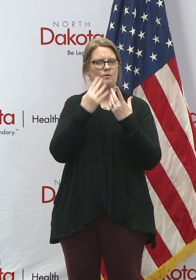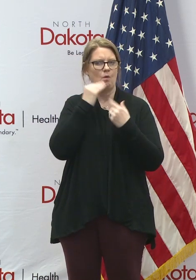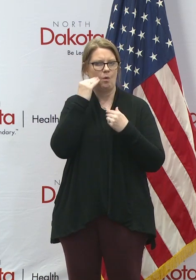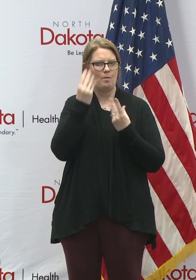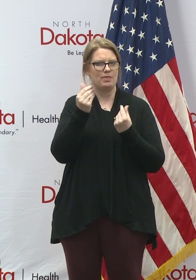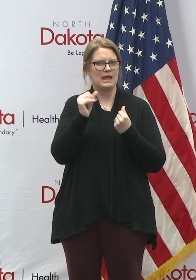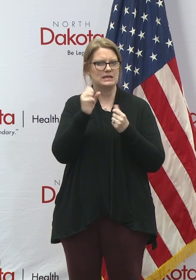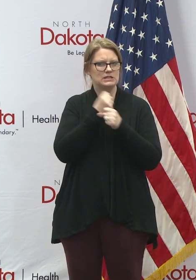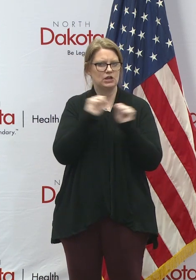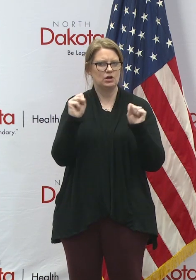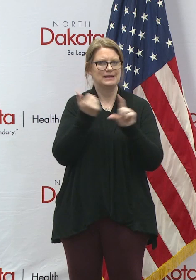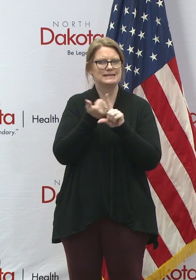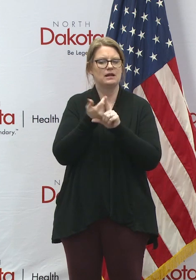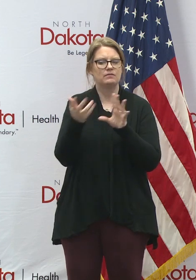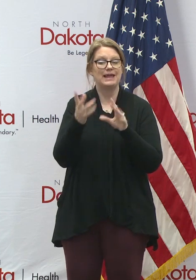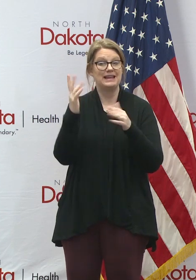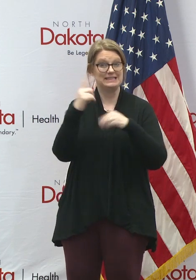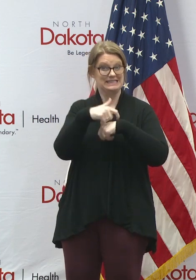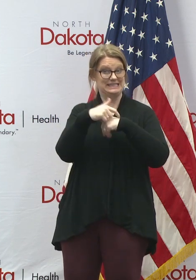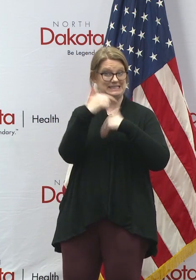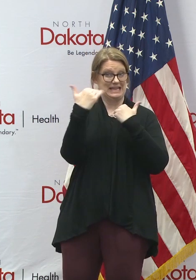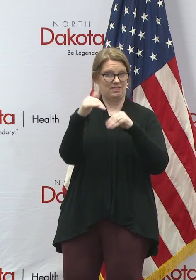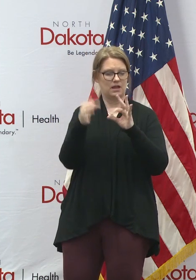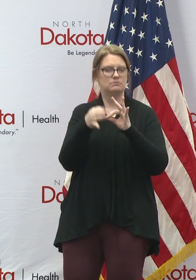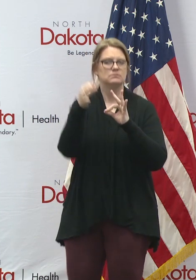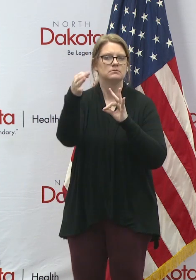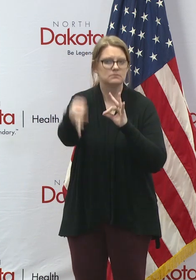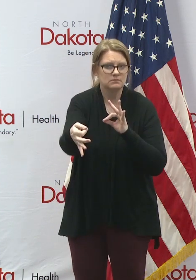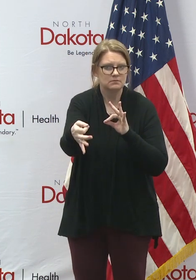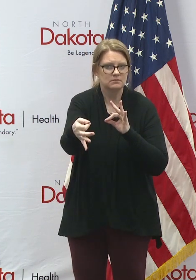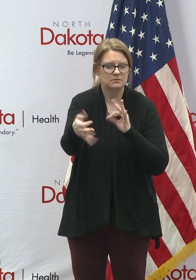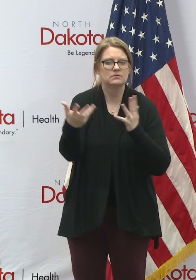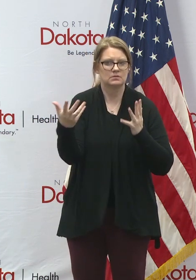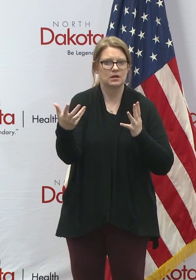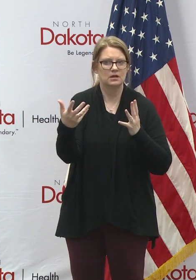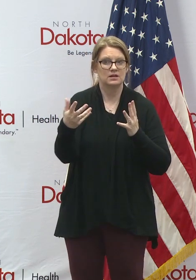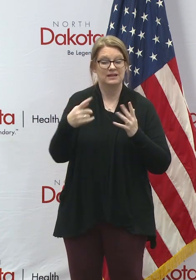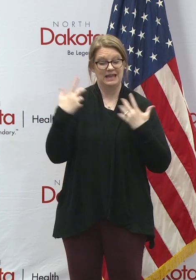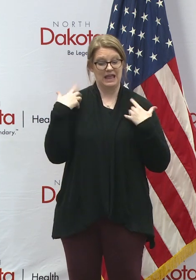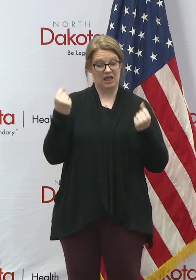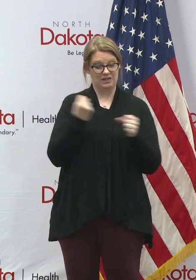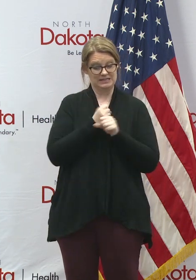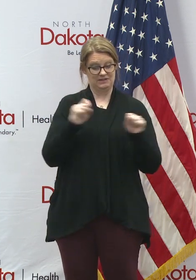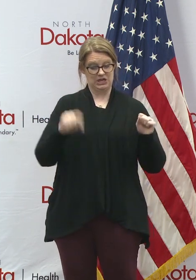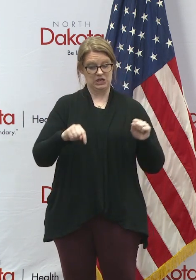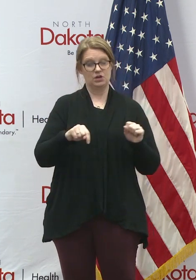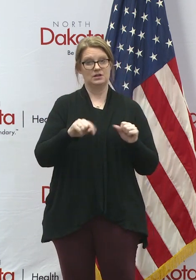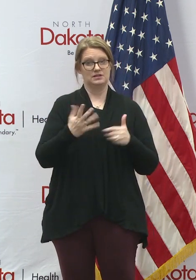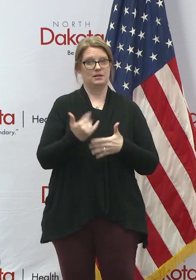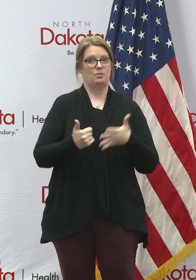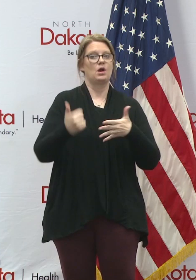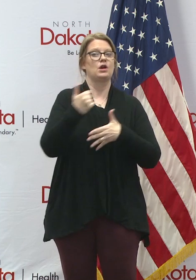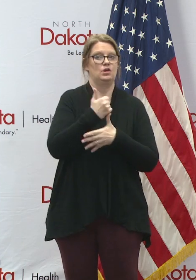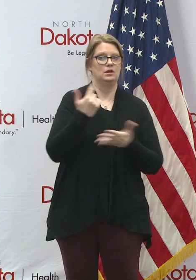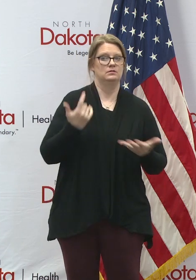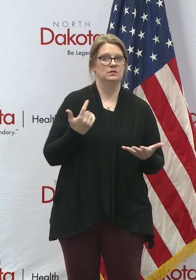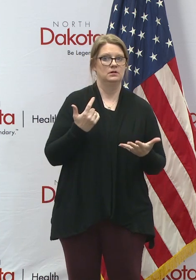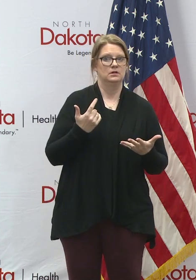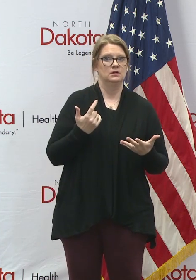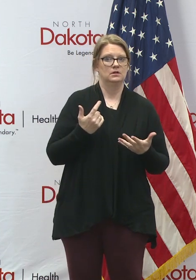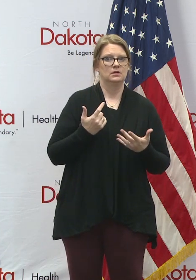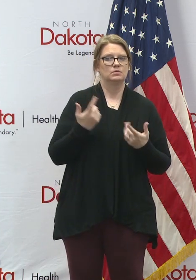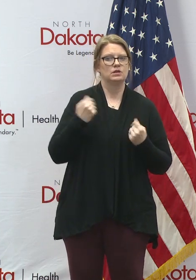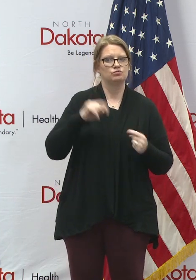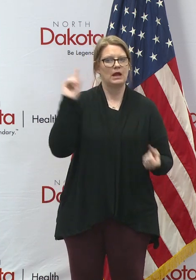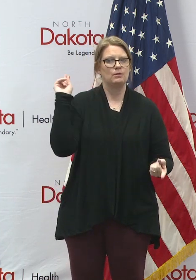real ID deadline. And so the health and safety of North Dakota is our number one priority. And this is one step to reduce that